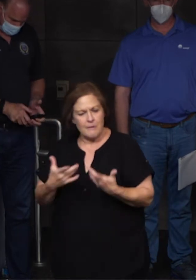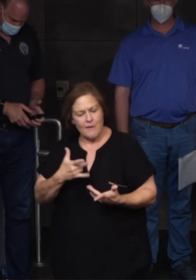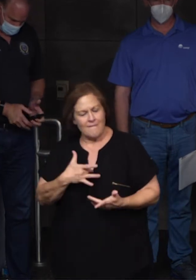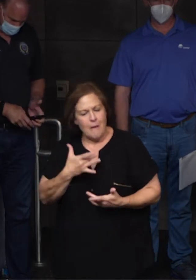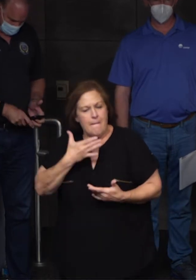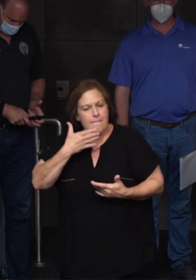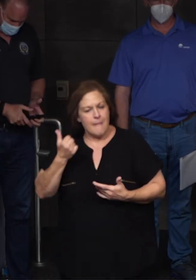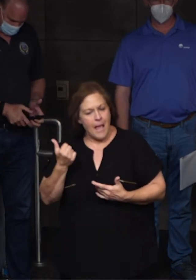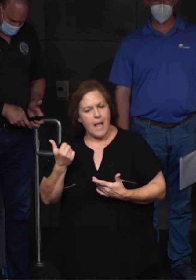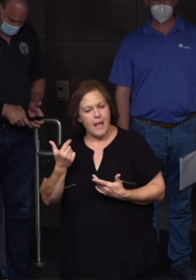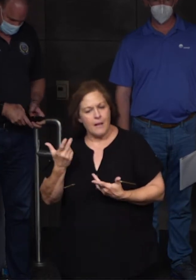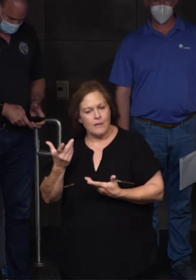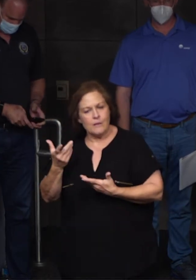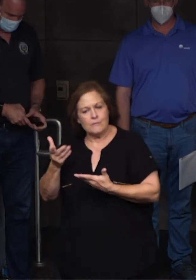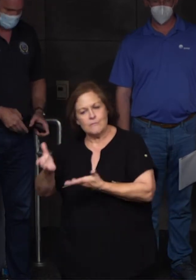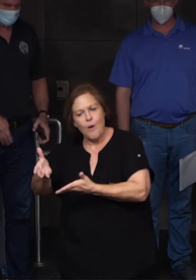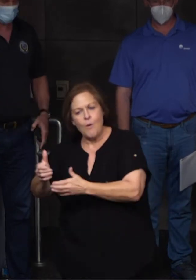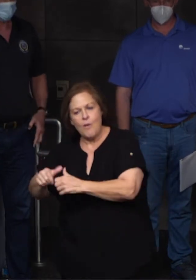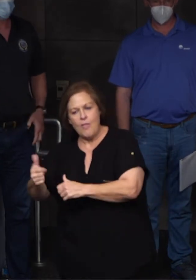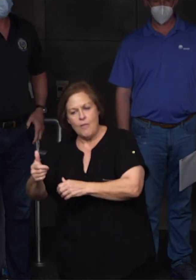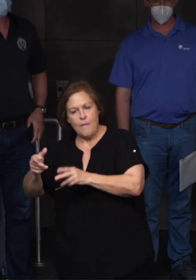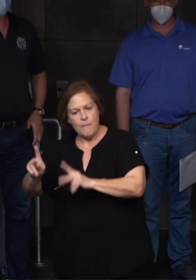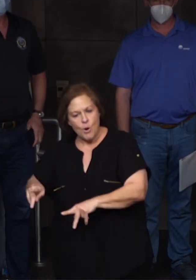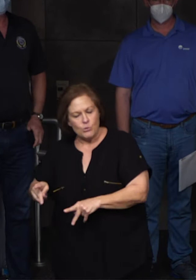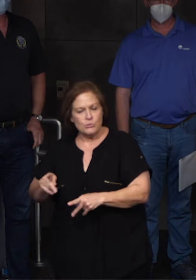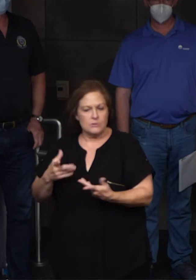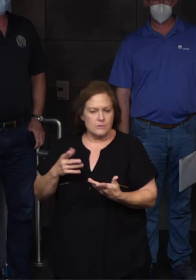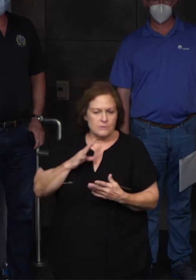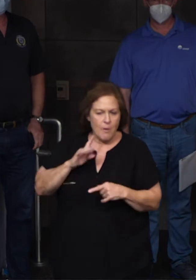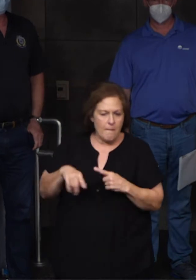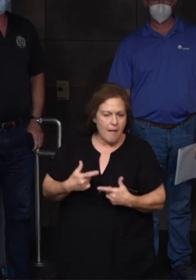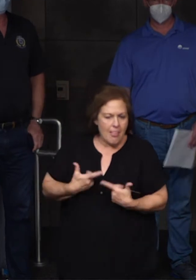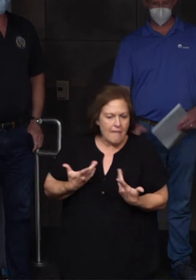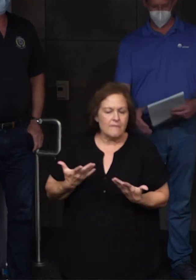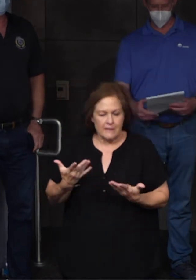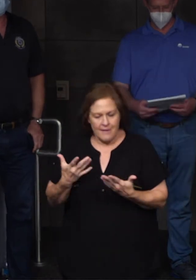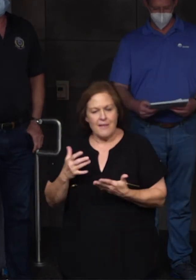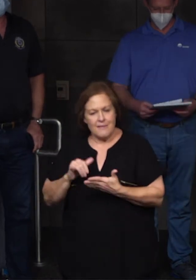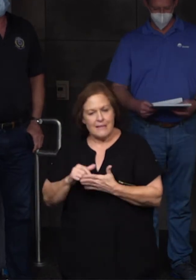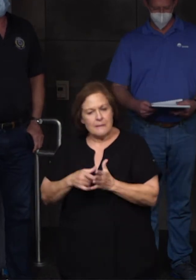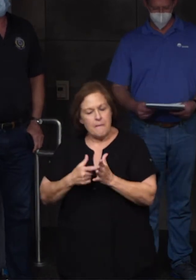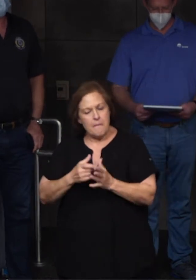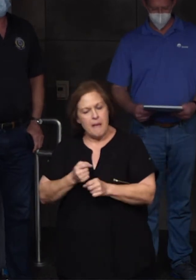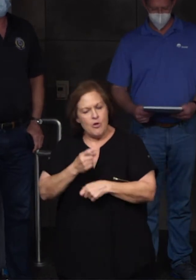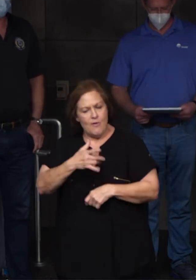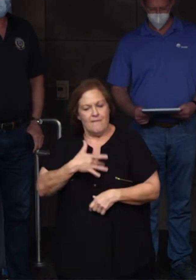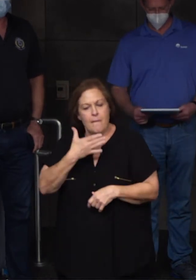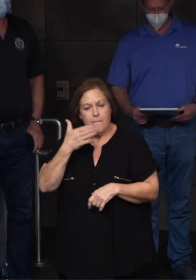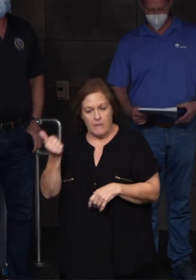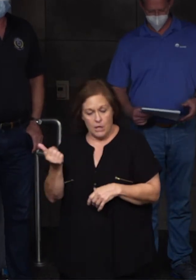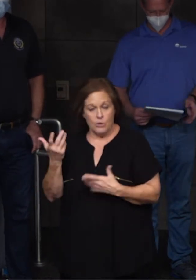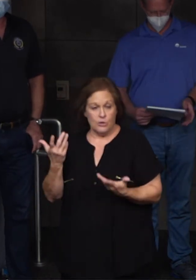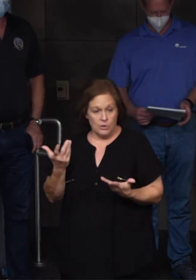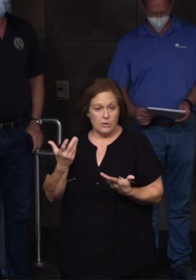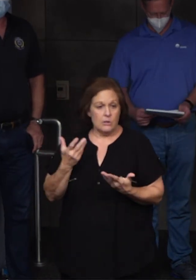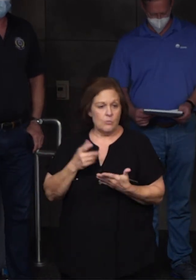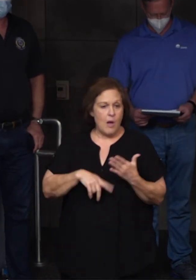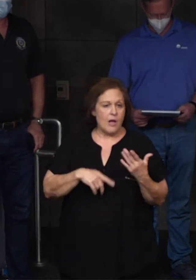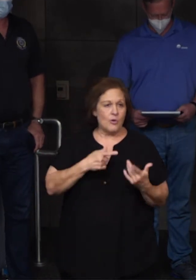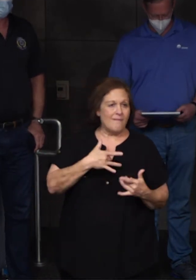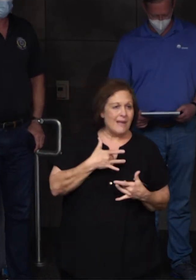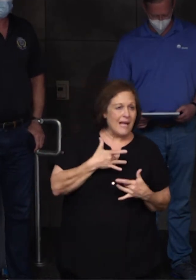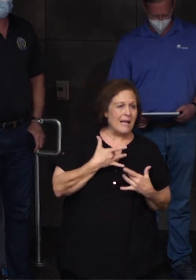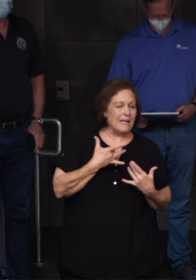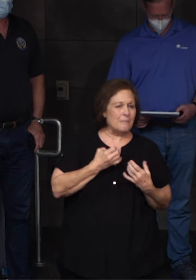better. We know that from just living life. Being able to talk about it gives you great, great relief. And the feelings that you are having